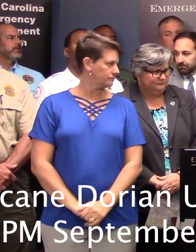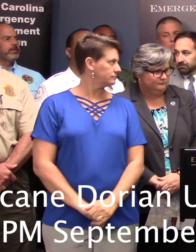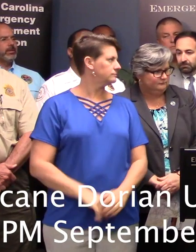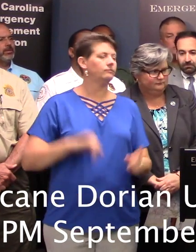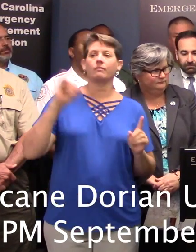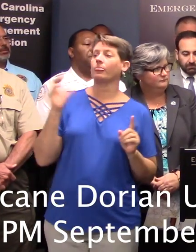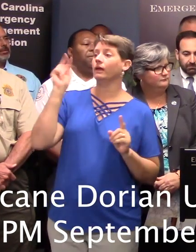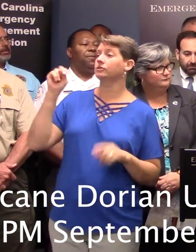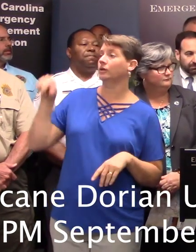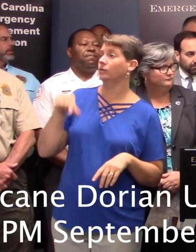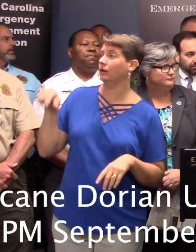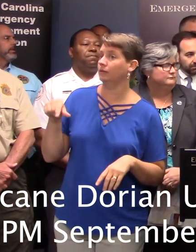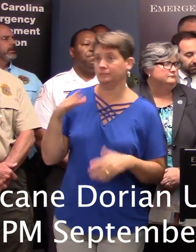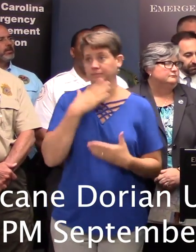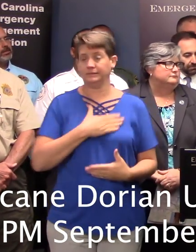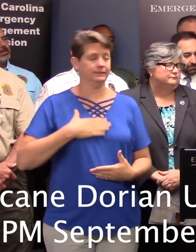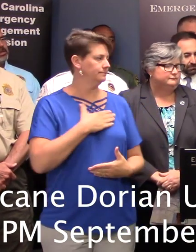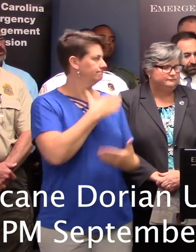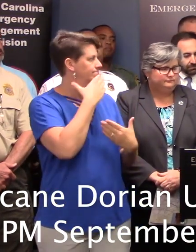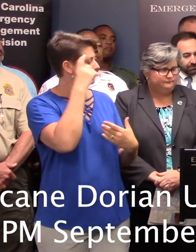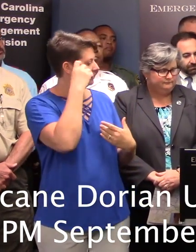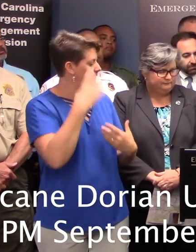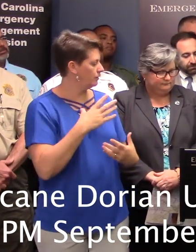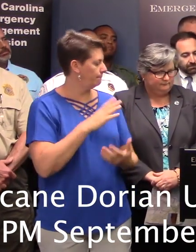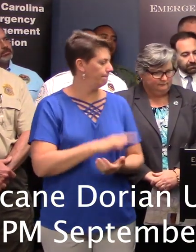John Quirella, please. Thank you, Governor.